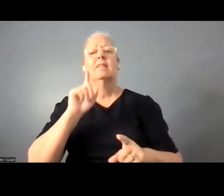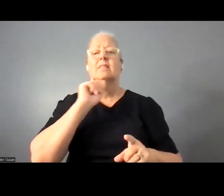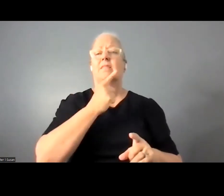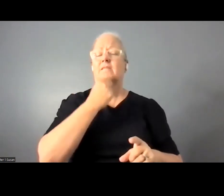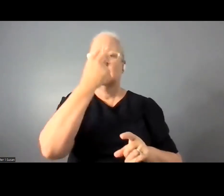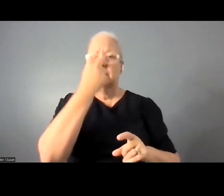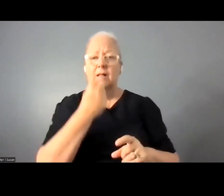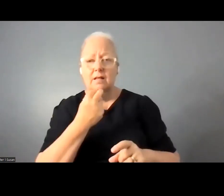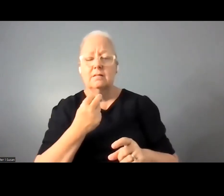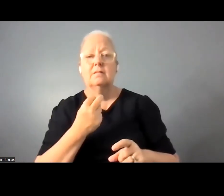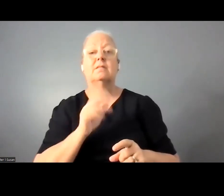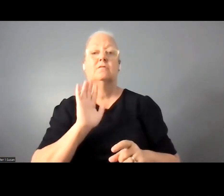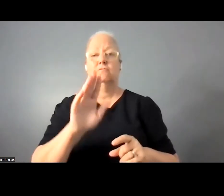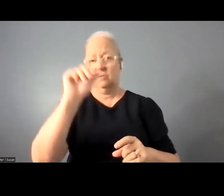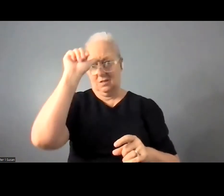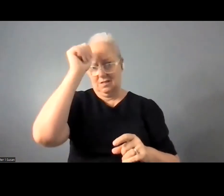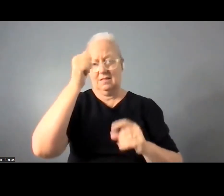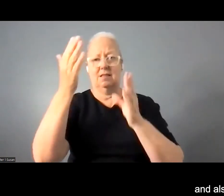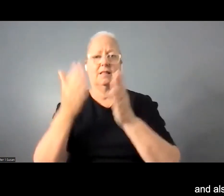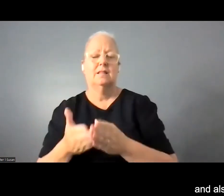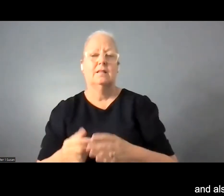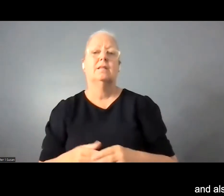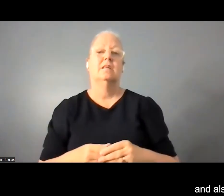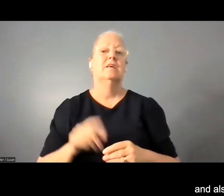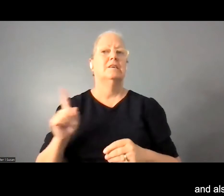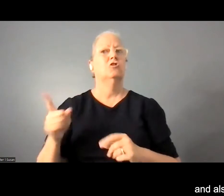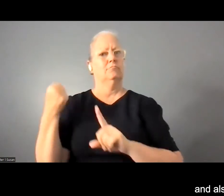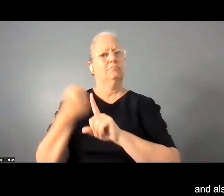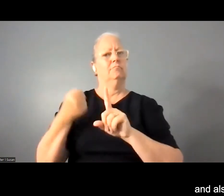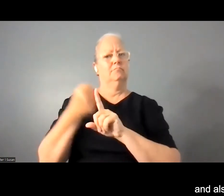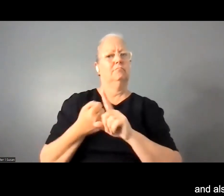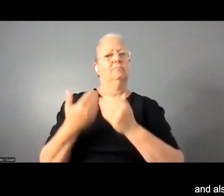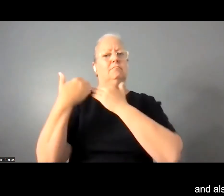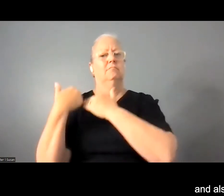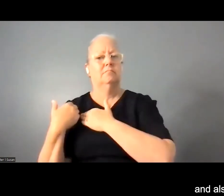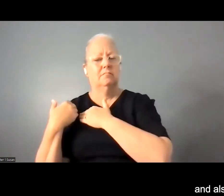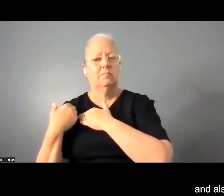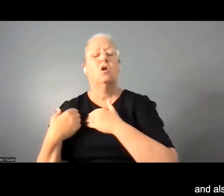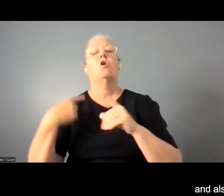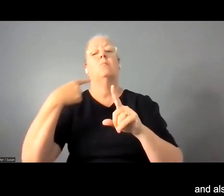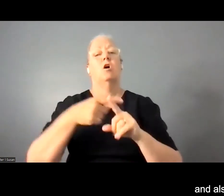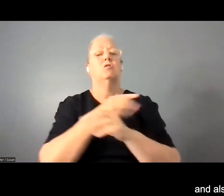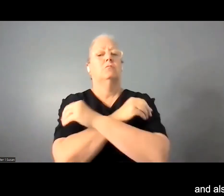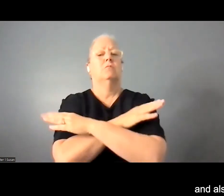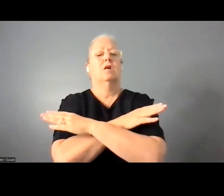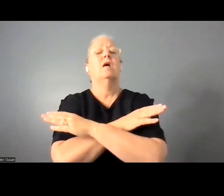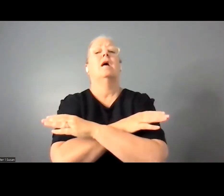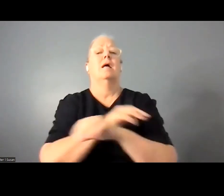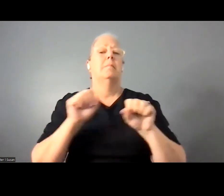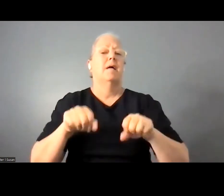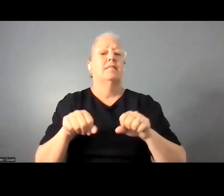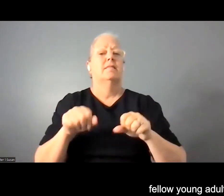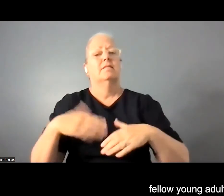involved in right-based advocacy and also building capacity of family members and